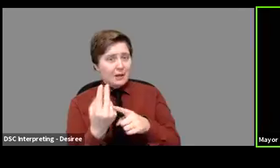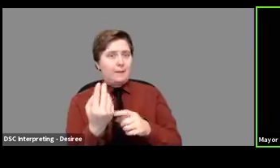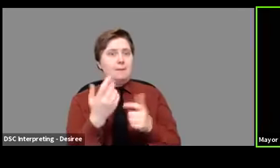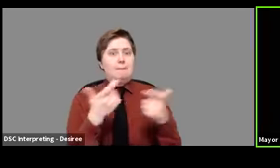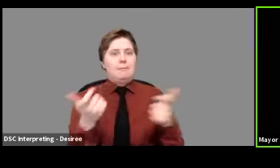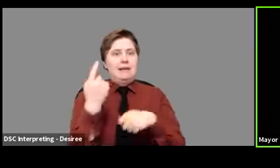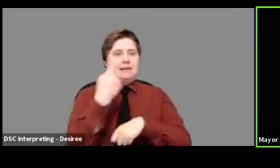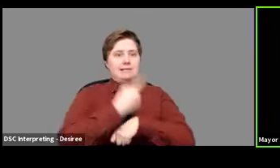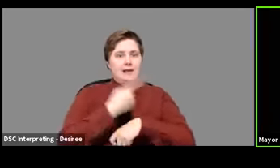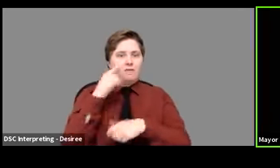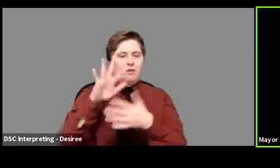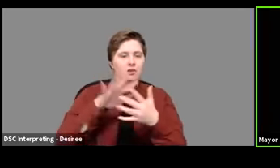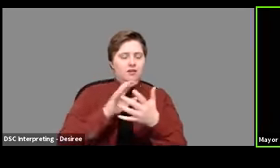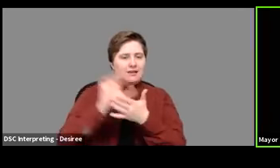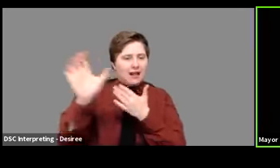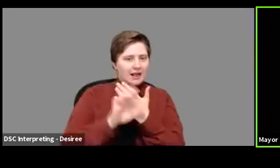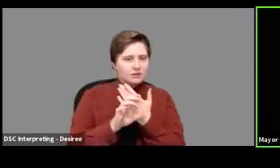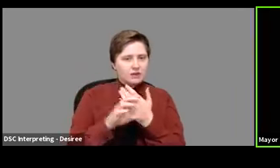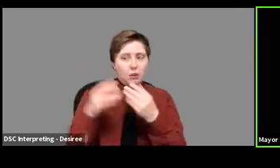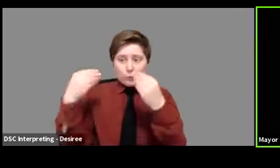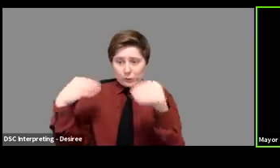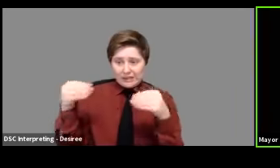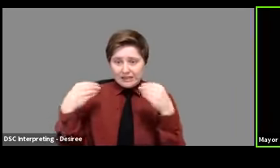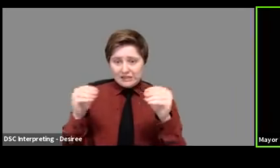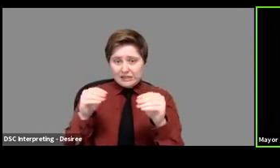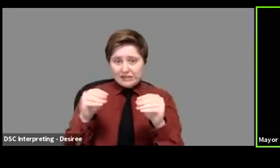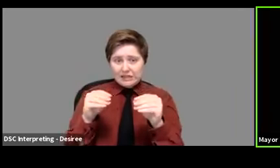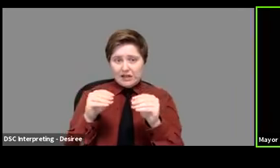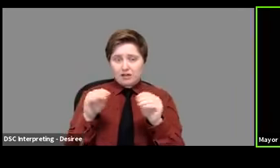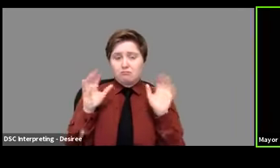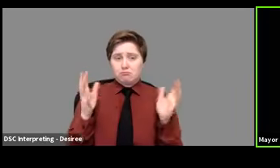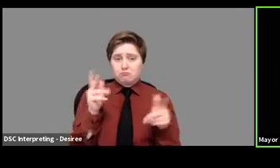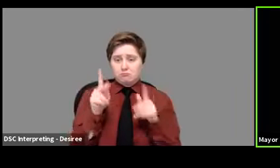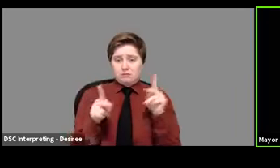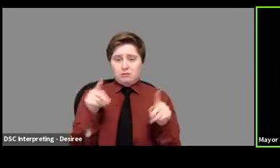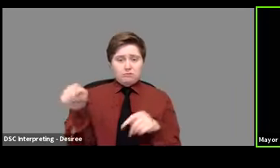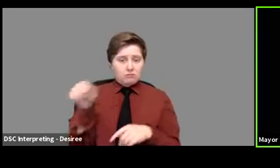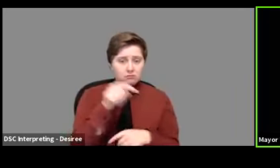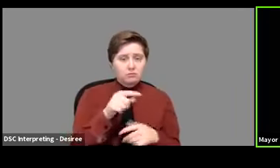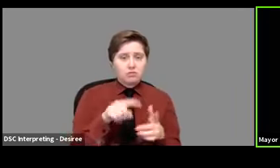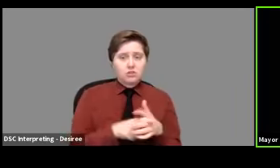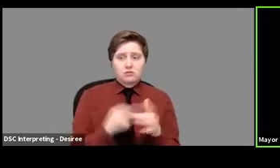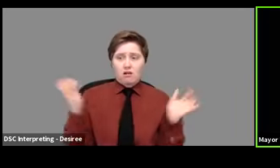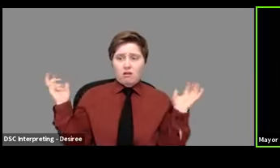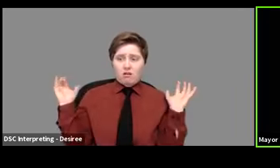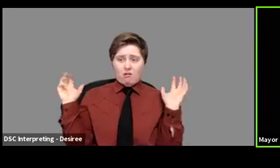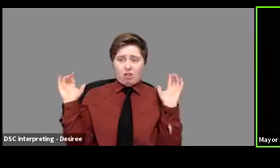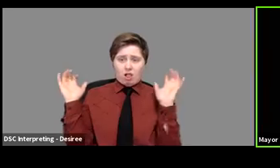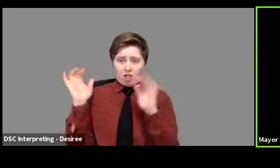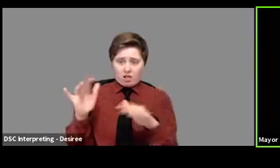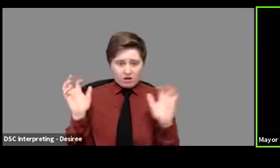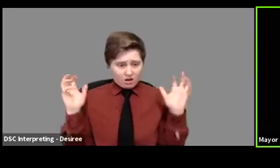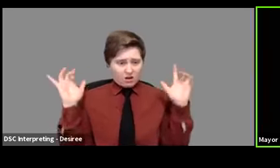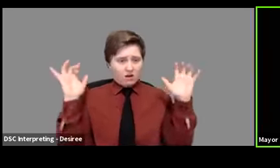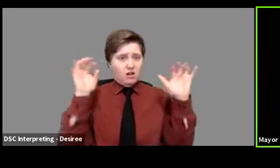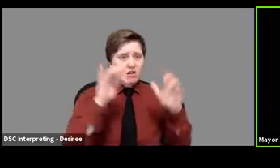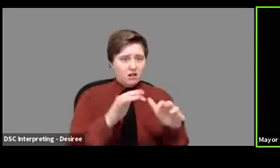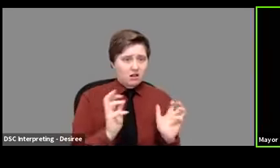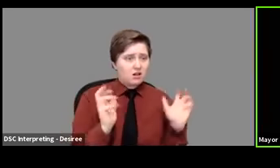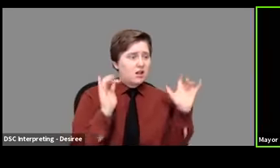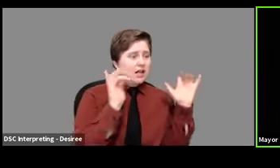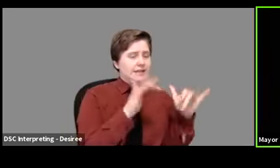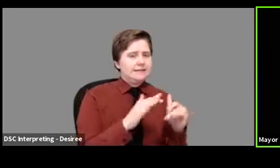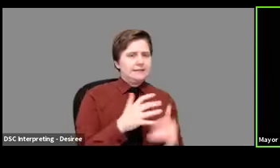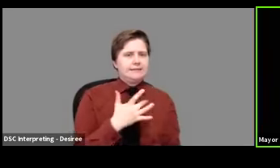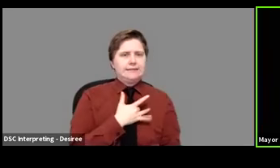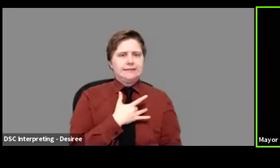circling on the calendar, the big retail moment where people may really start to get out and about, um, then it